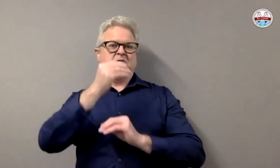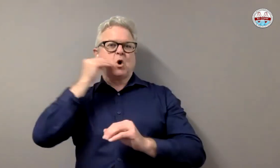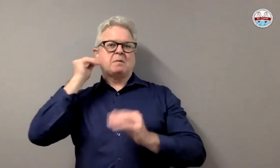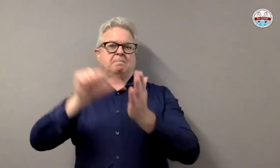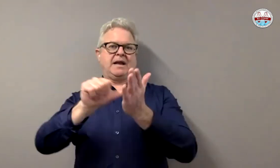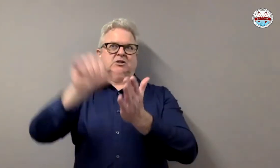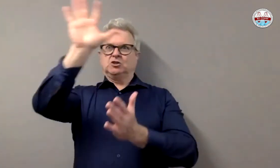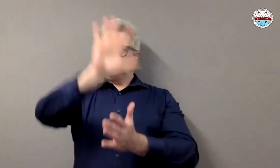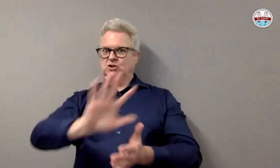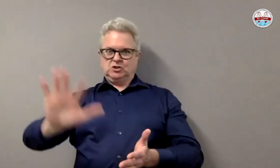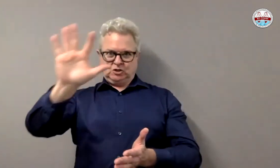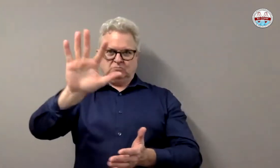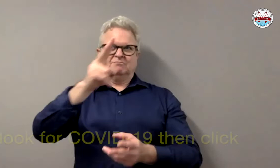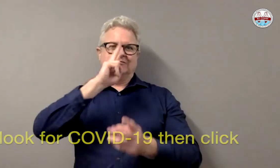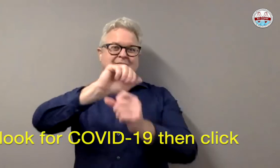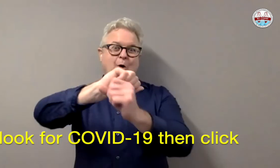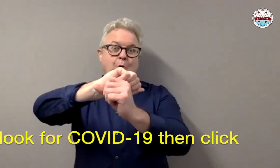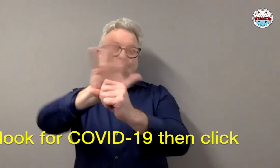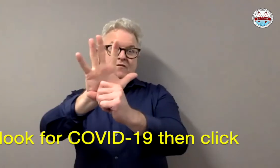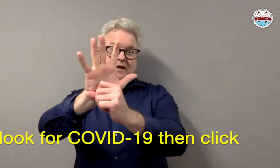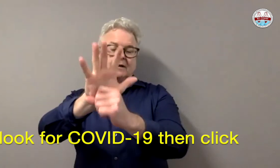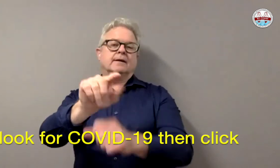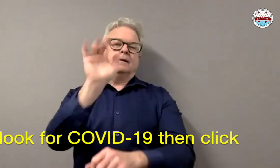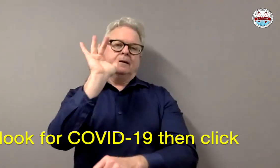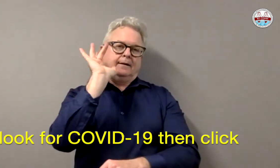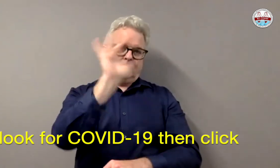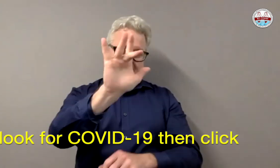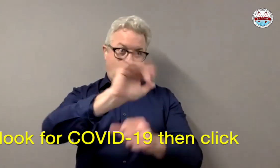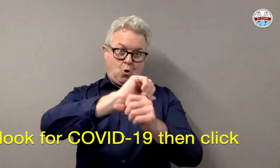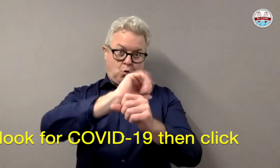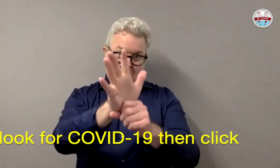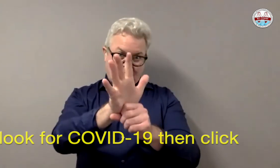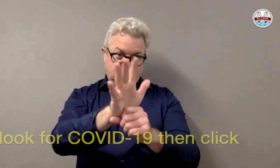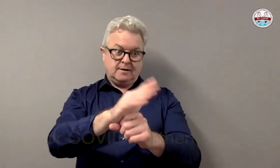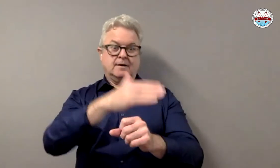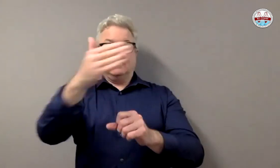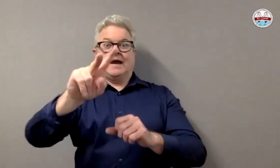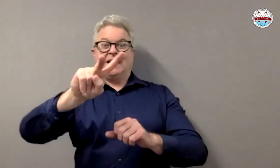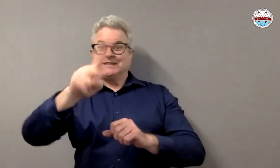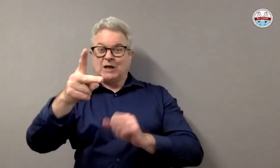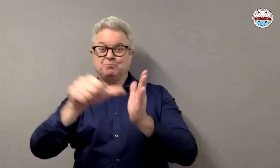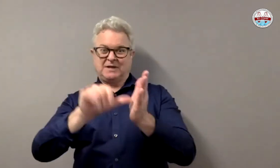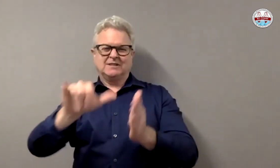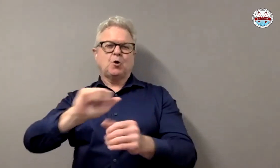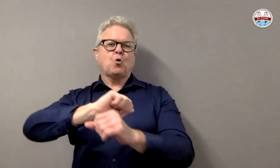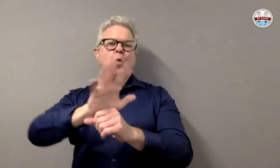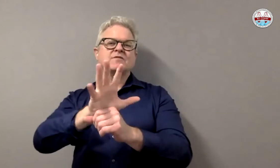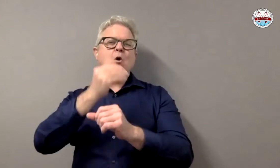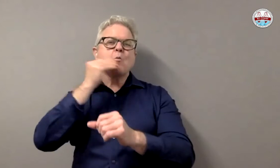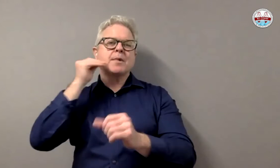Once you enter that homepage, you will see COVID-19. You will hit on the topic for COVID-19. And the second